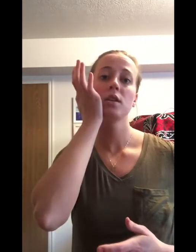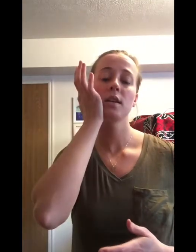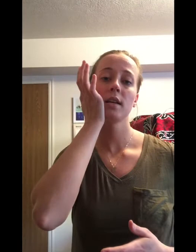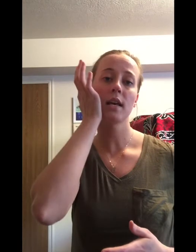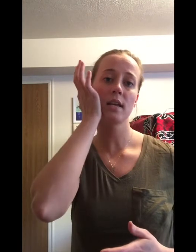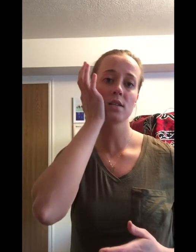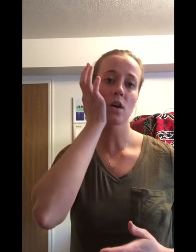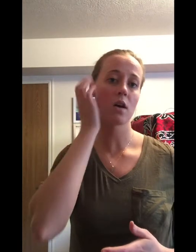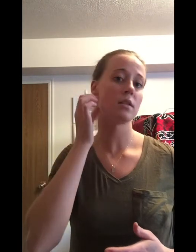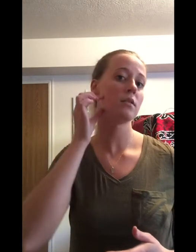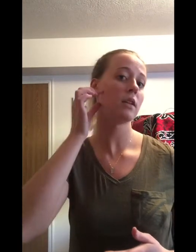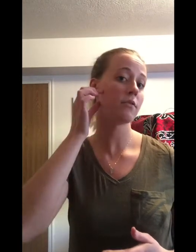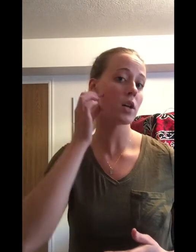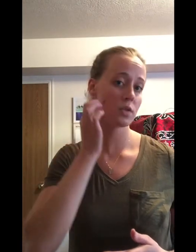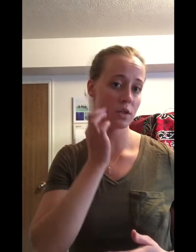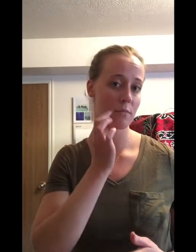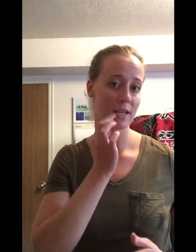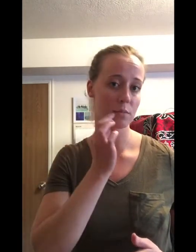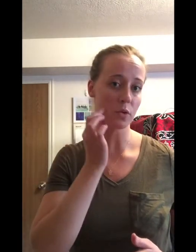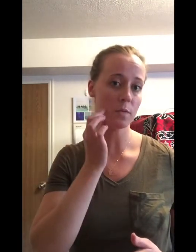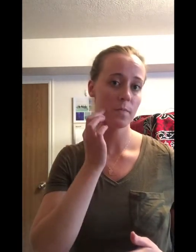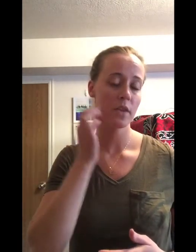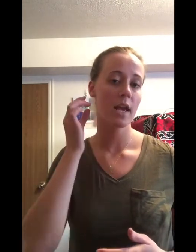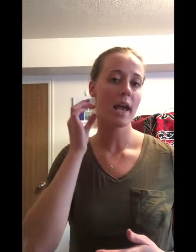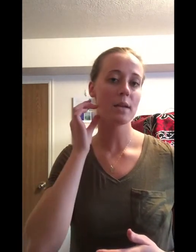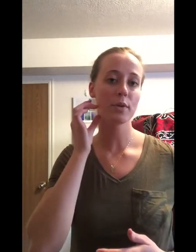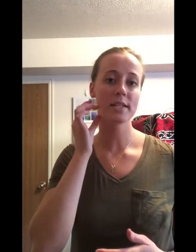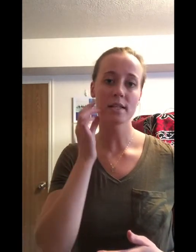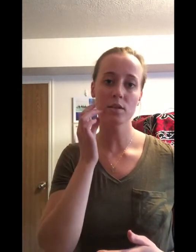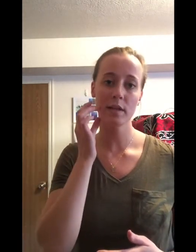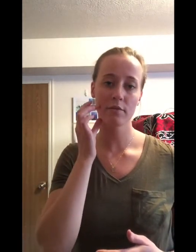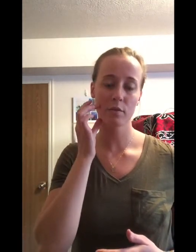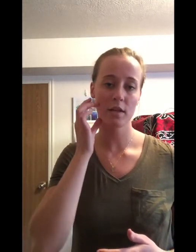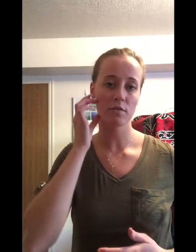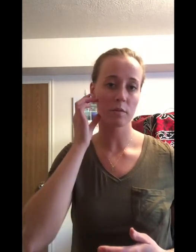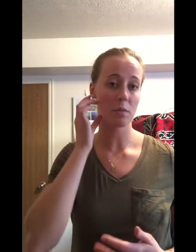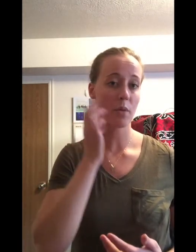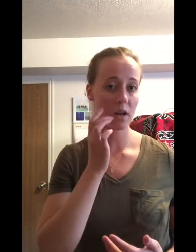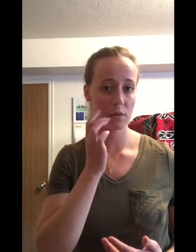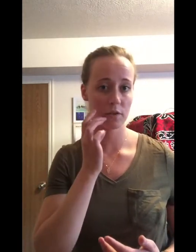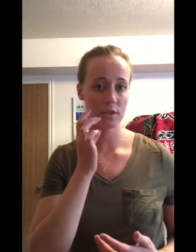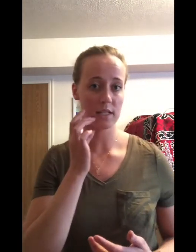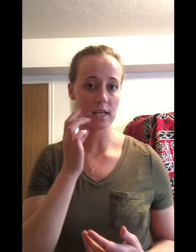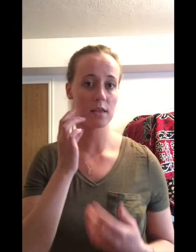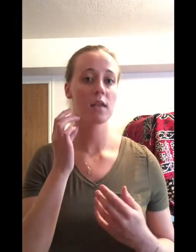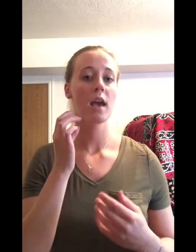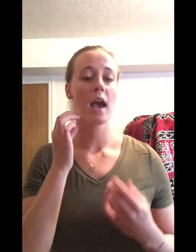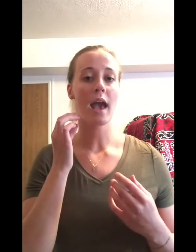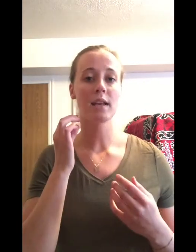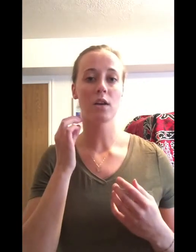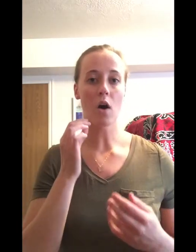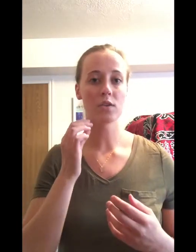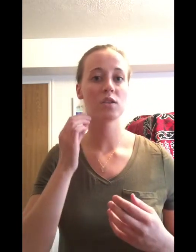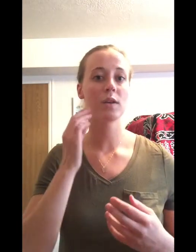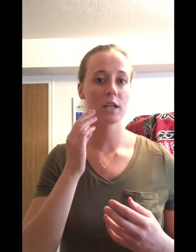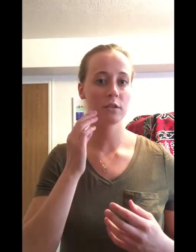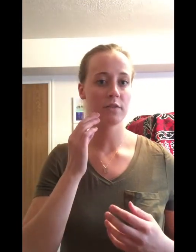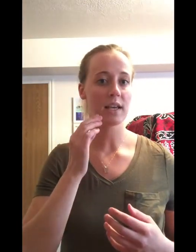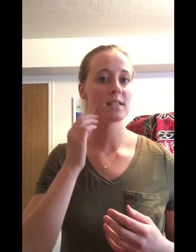is on, it follows your mandible, and it brings sensory information from the bottom of your teeth and it also innervates